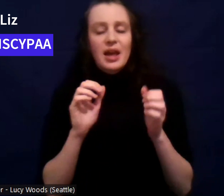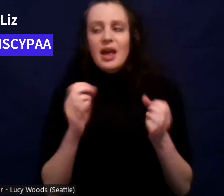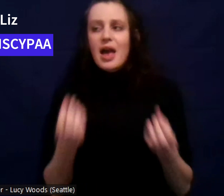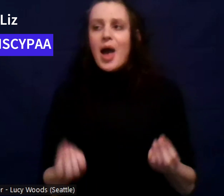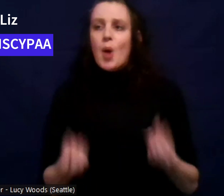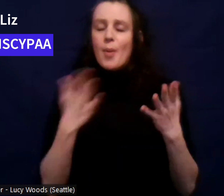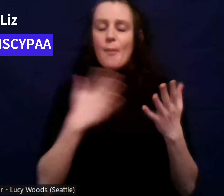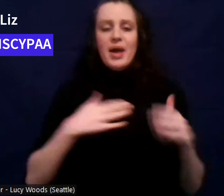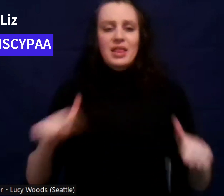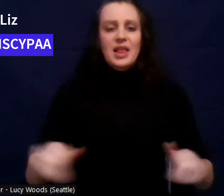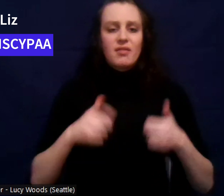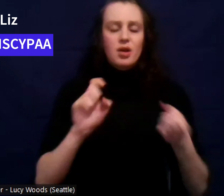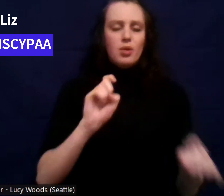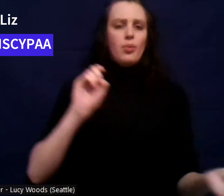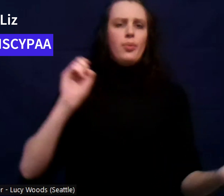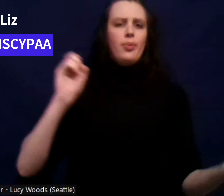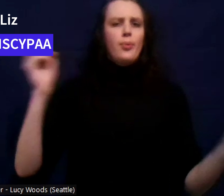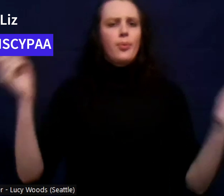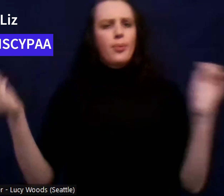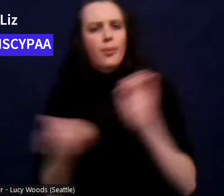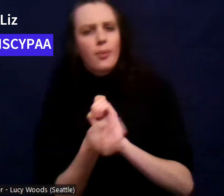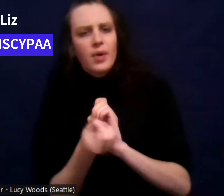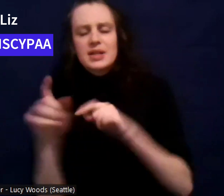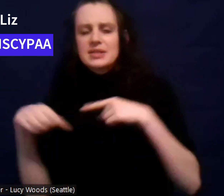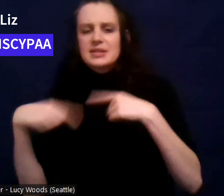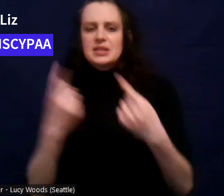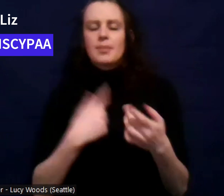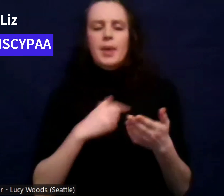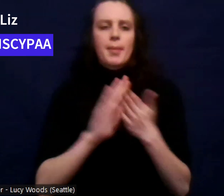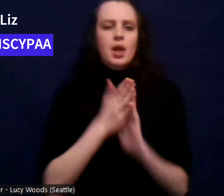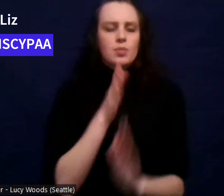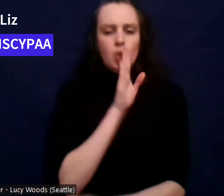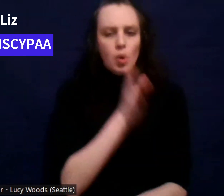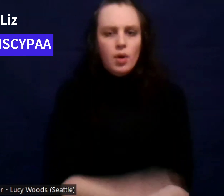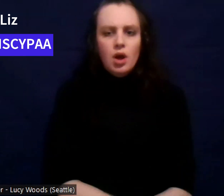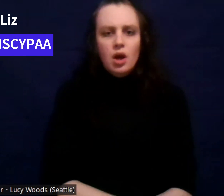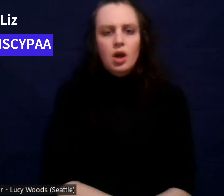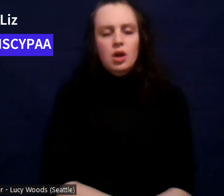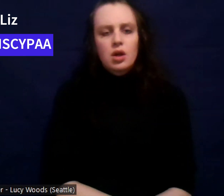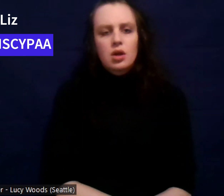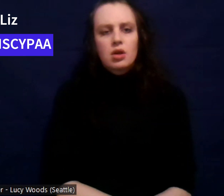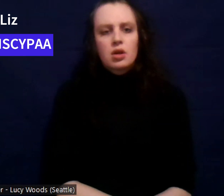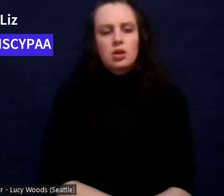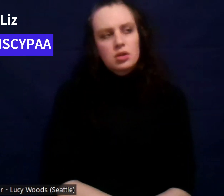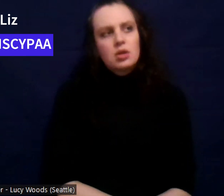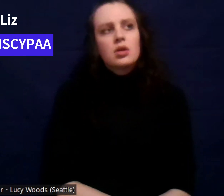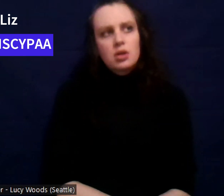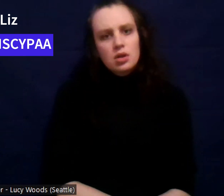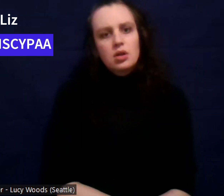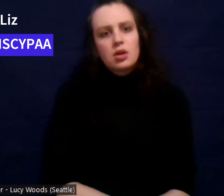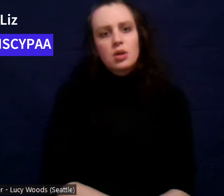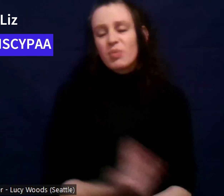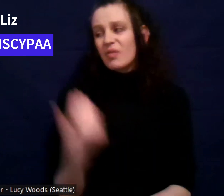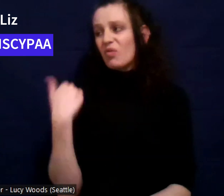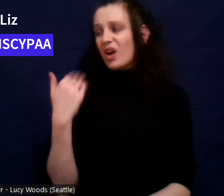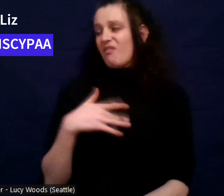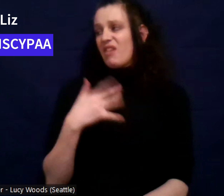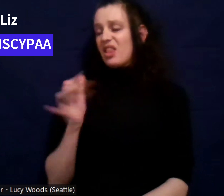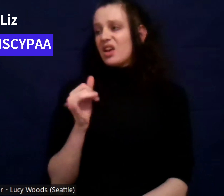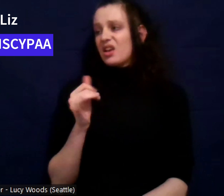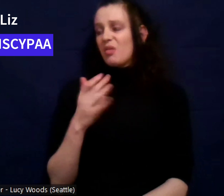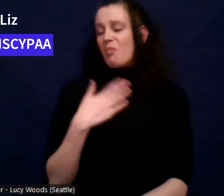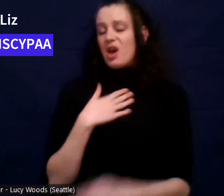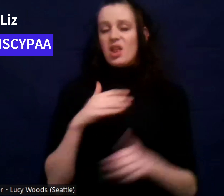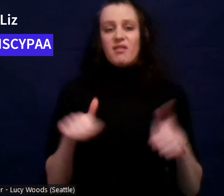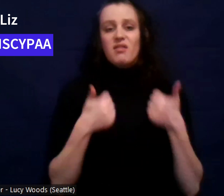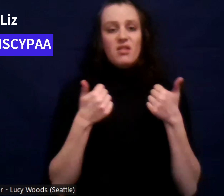since I've gotten sober. Like basically I didn't have, I felt like I didn't have a chance in life. Like I